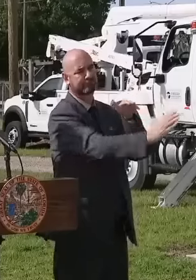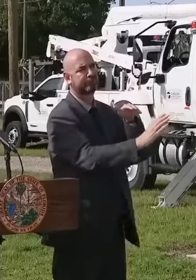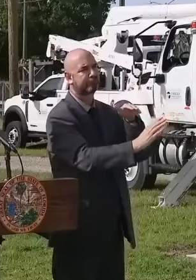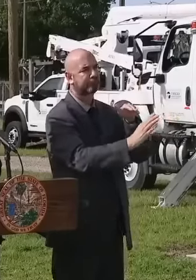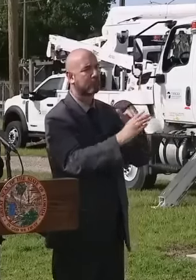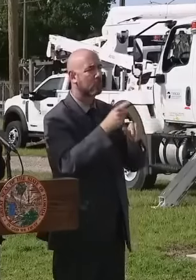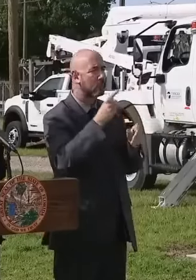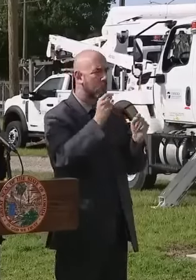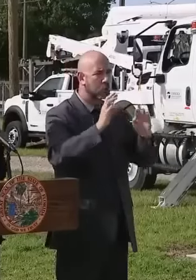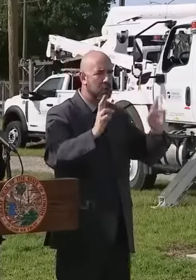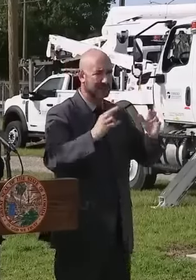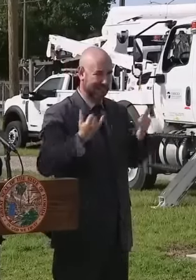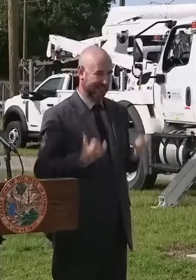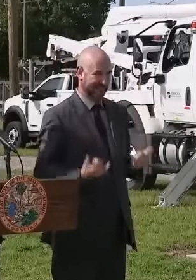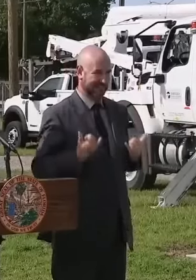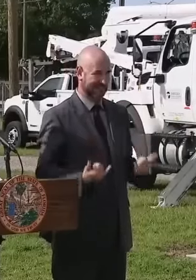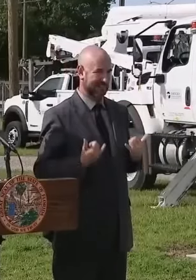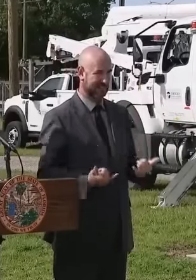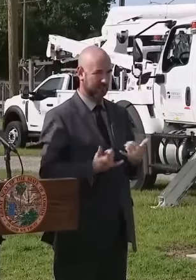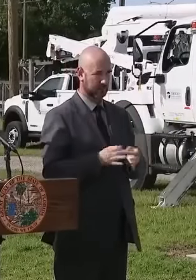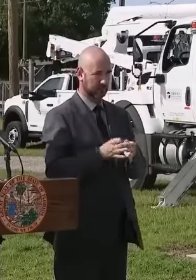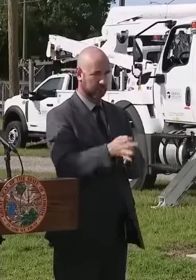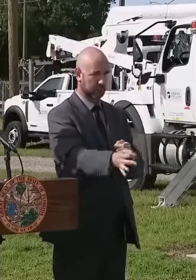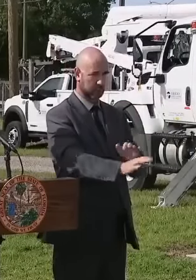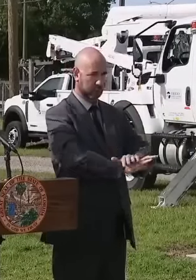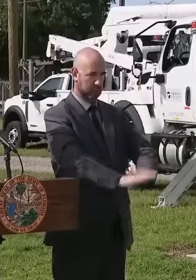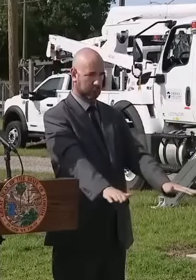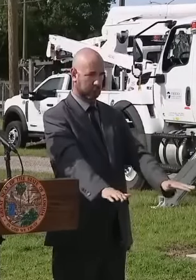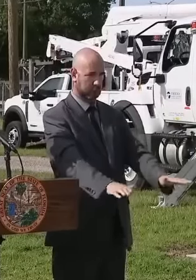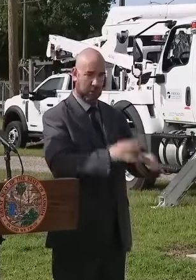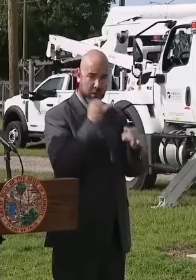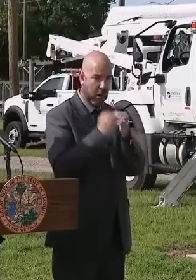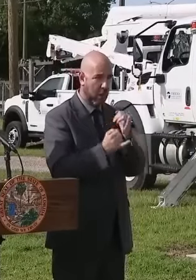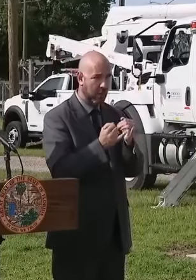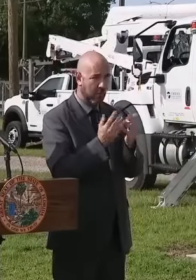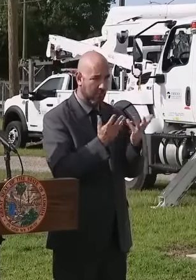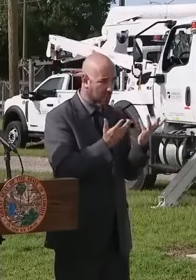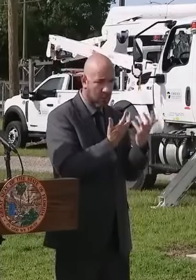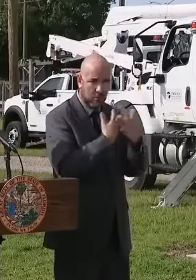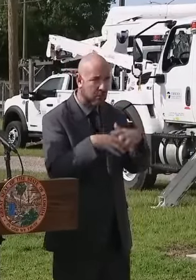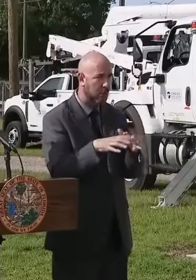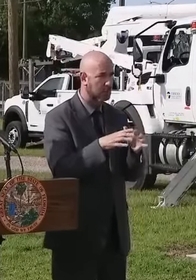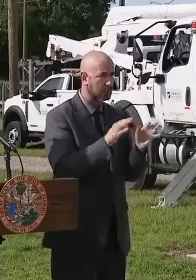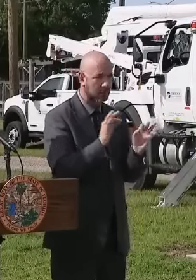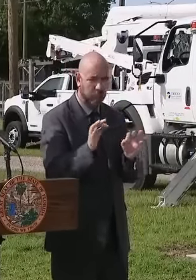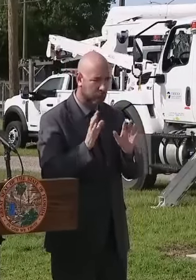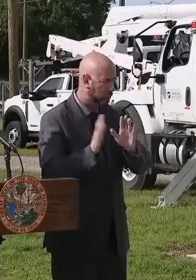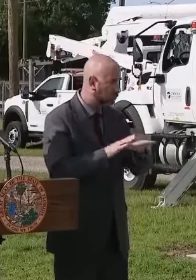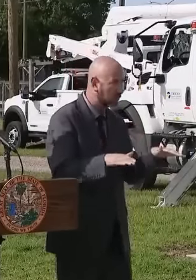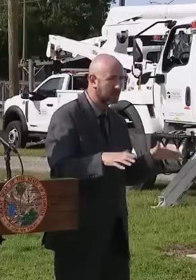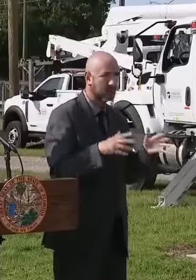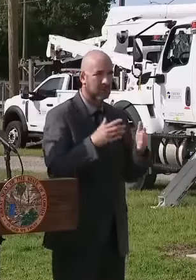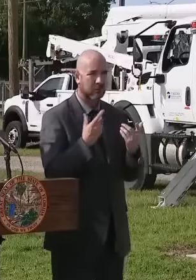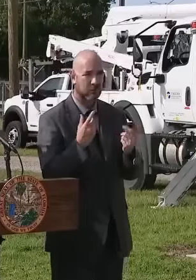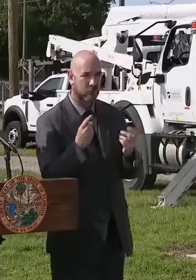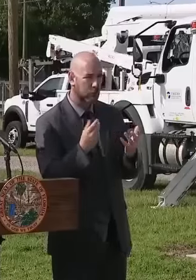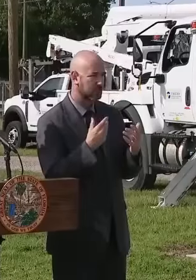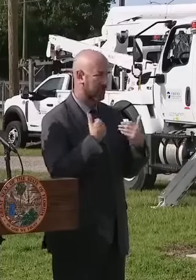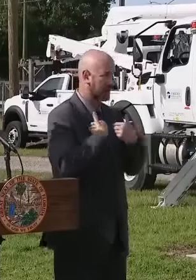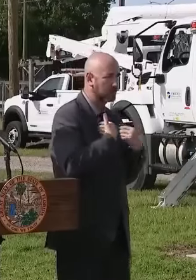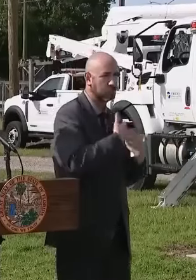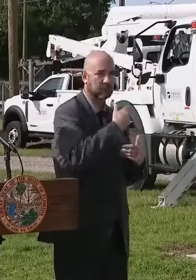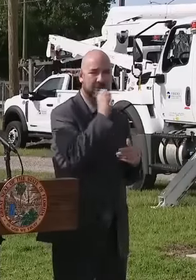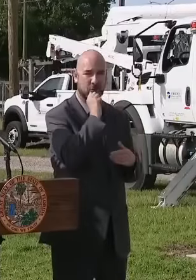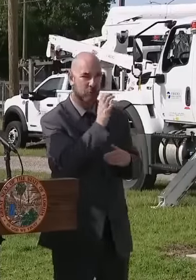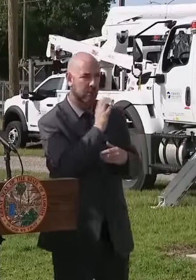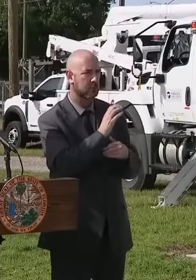that. Make those final plans. Make sure you've got stuff for the kids, pets, seniors in your household. Remember, you only need